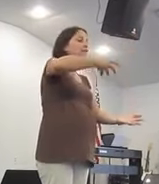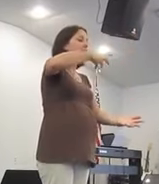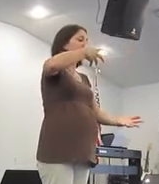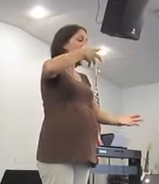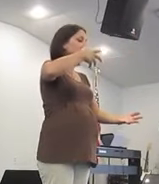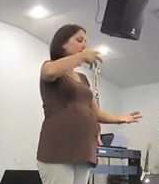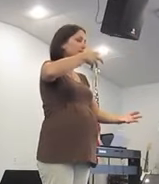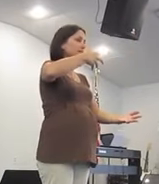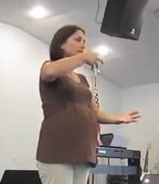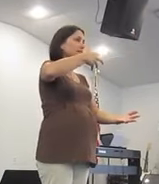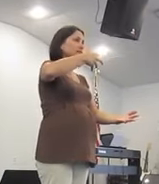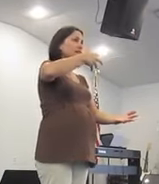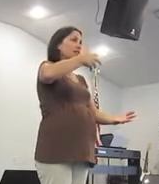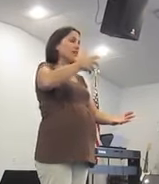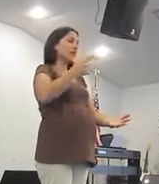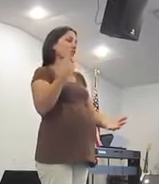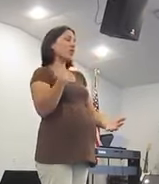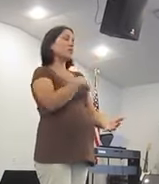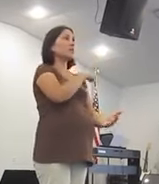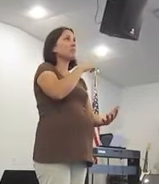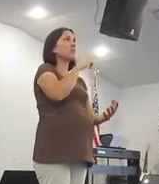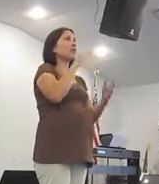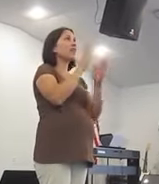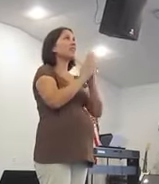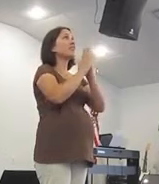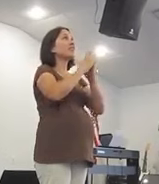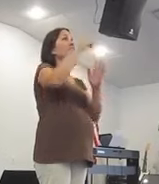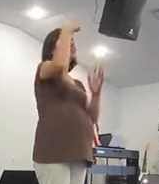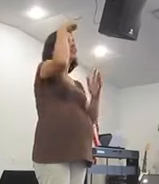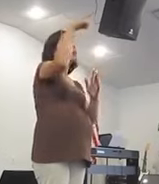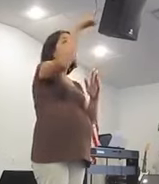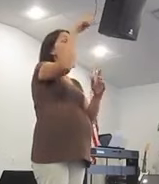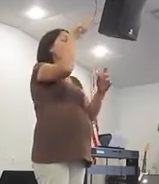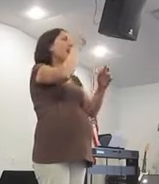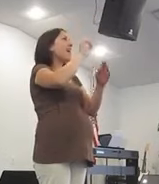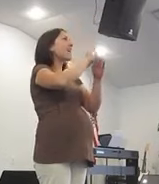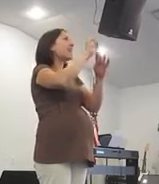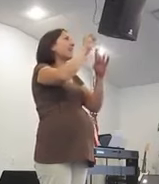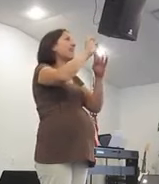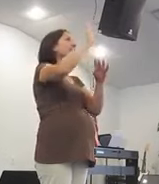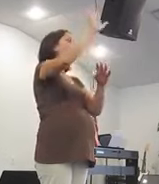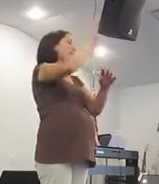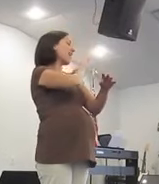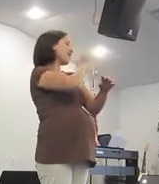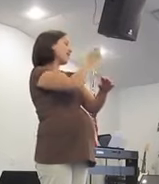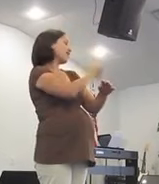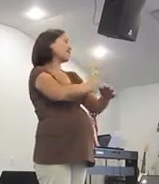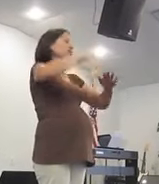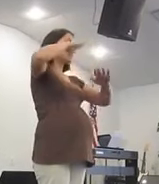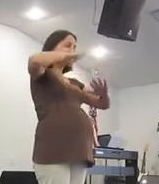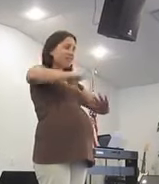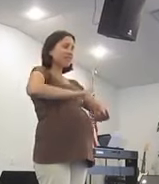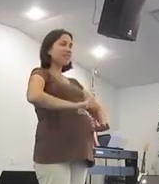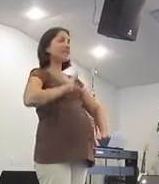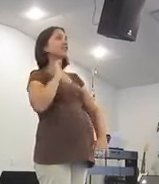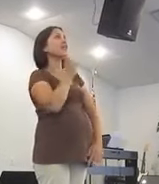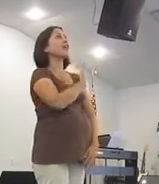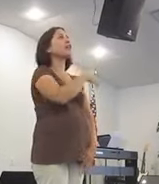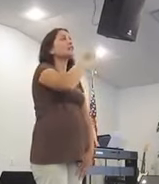We pray for your mighty hand to ease our